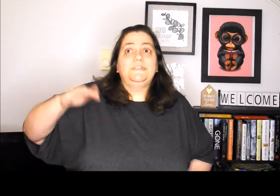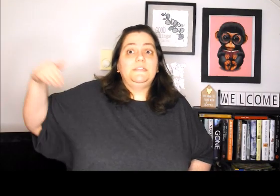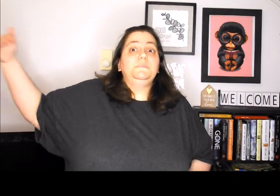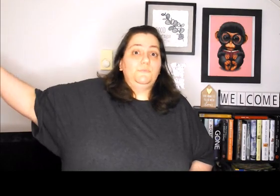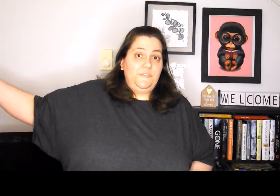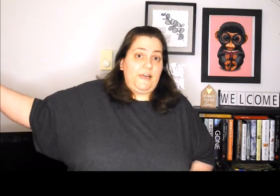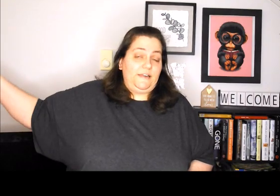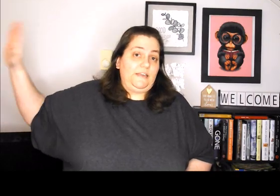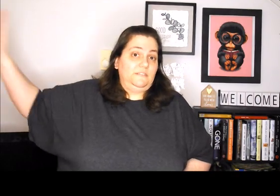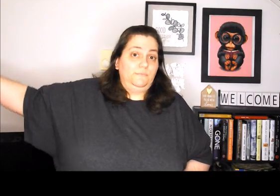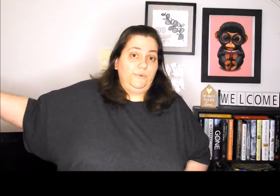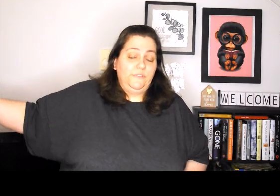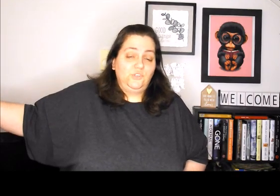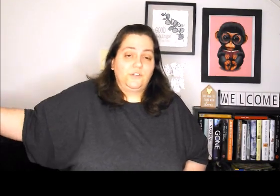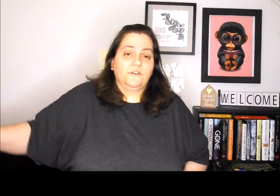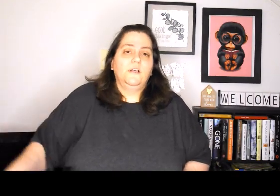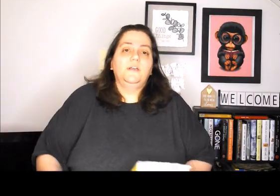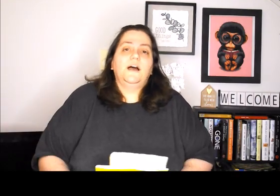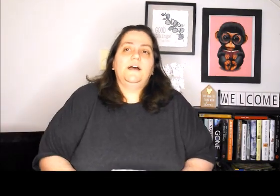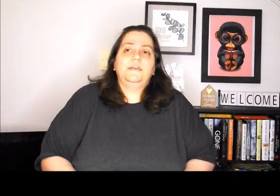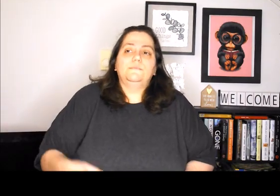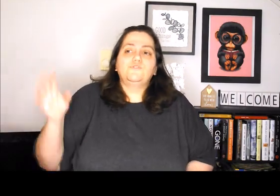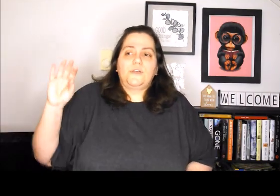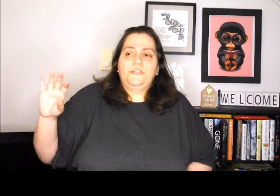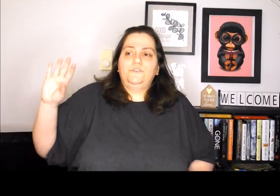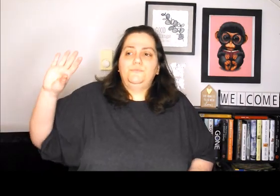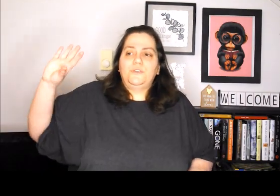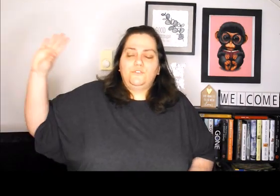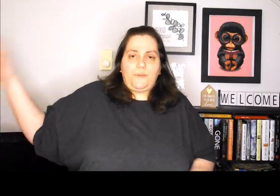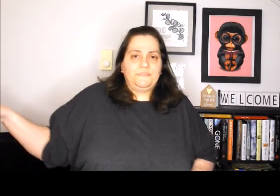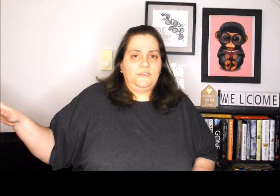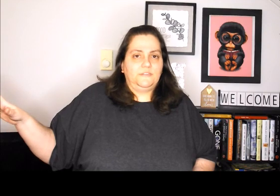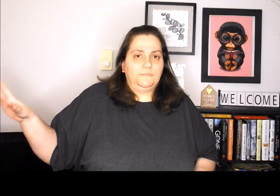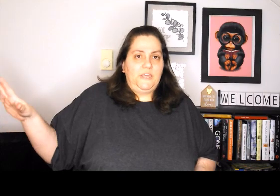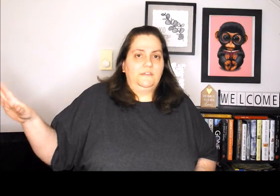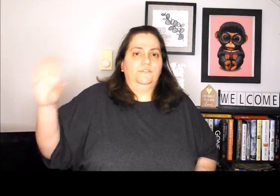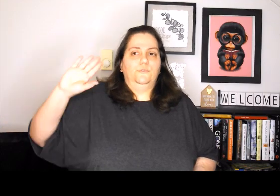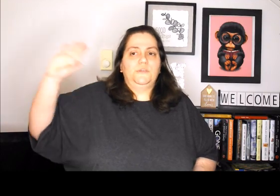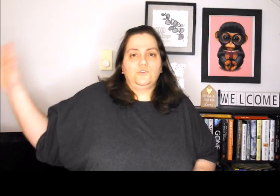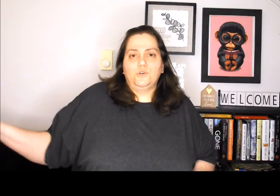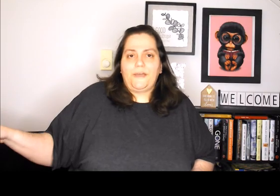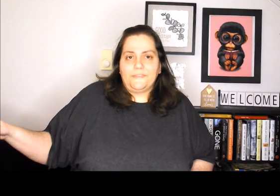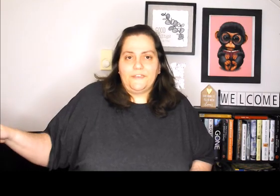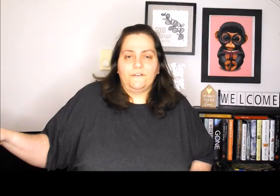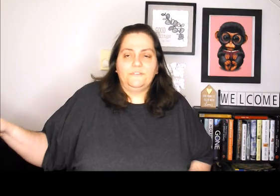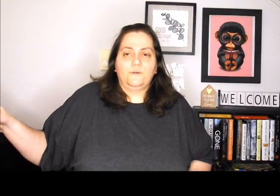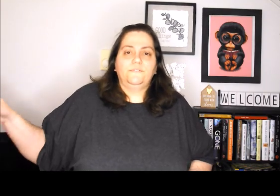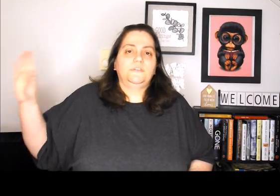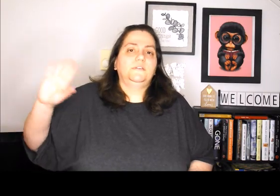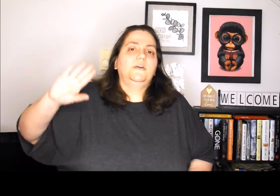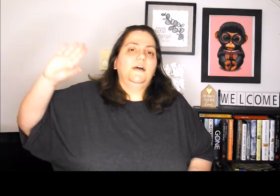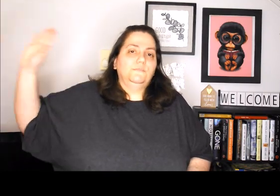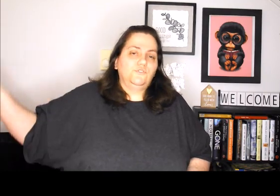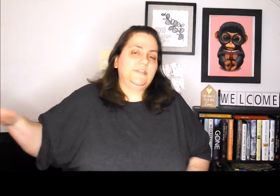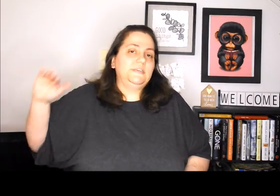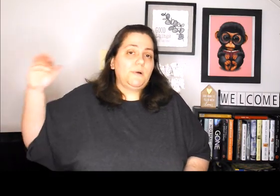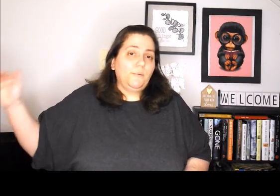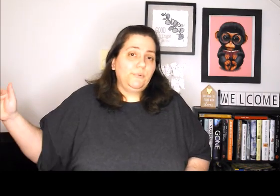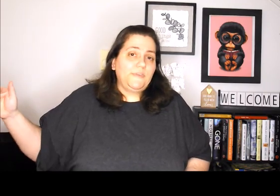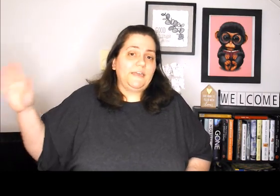see me read that at some point this year. I am trying to make sure the website is updated. So make sure you go back there every so often. I will try to keep up with that.